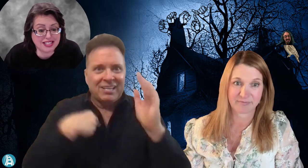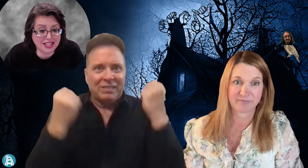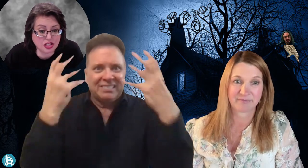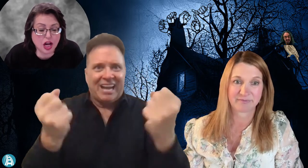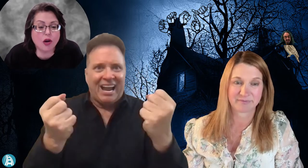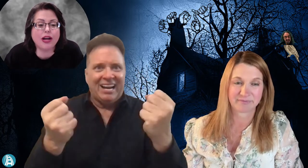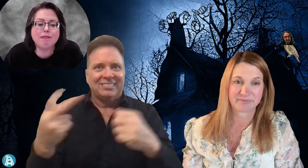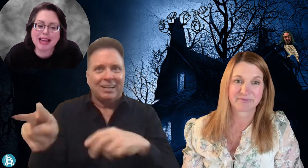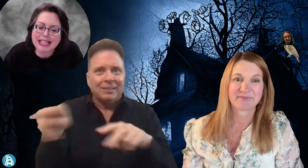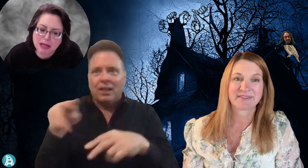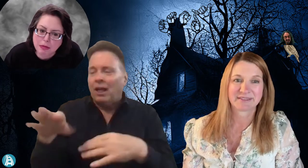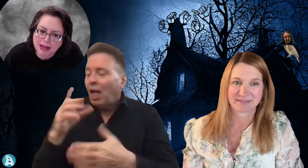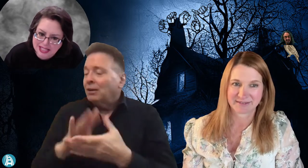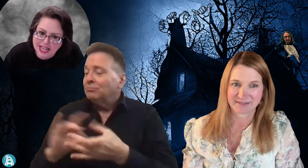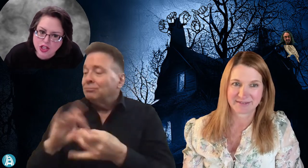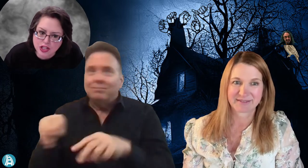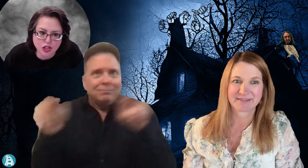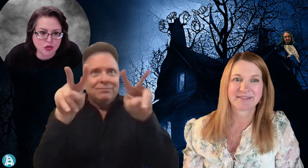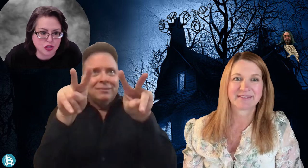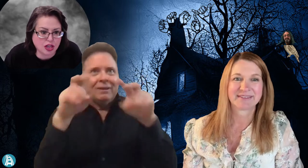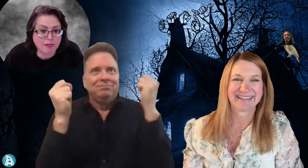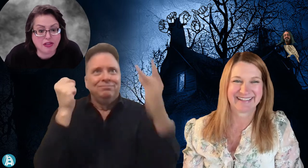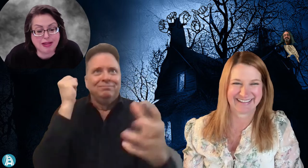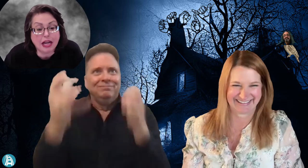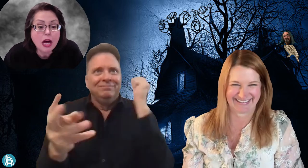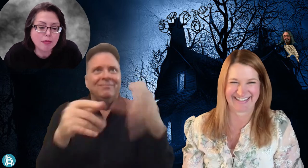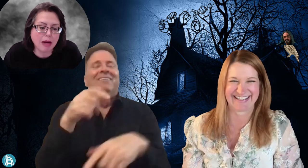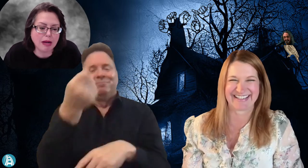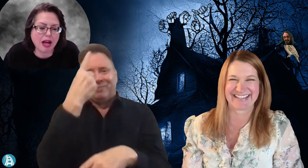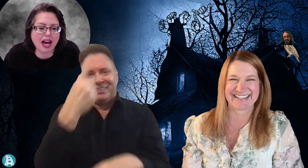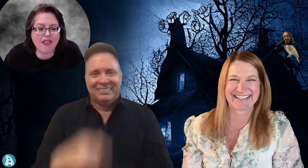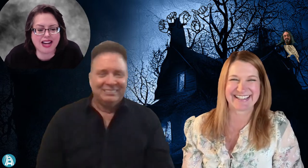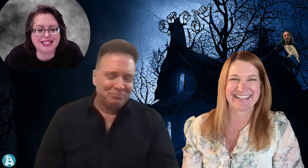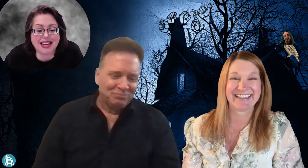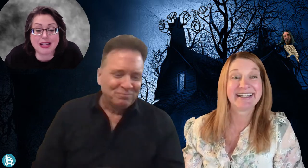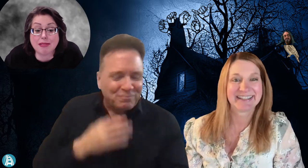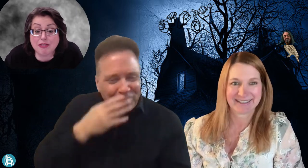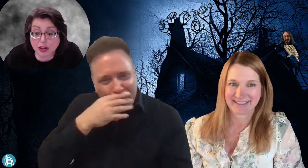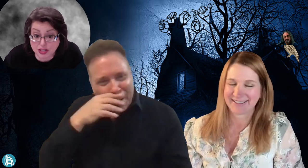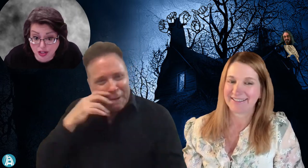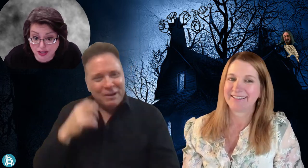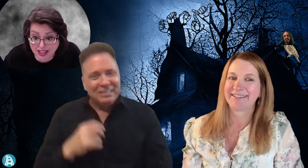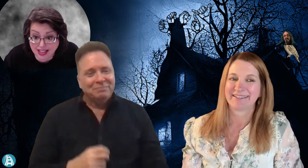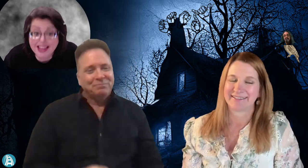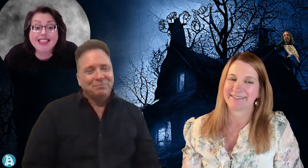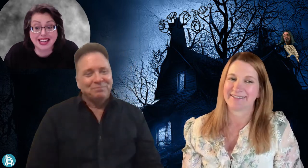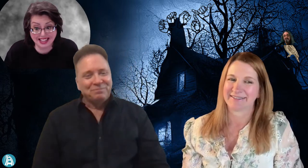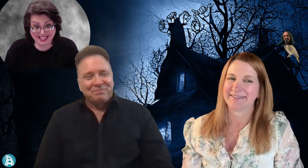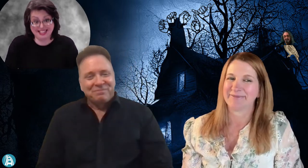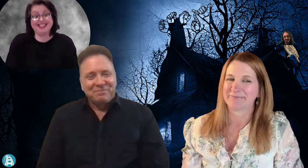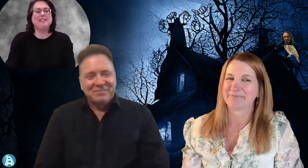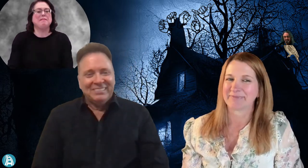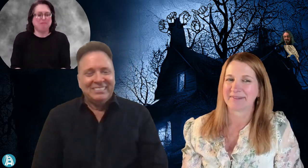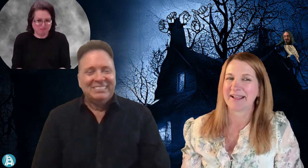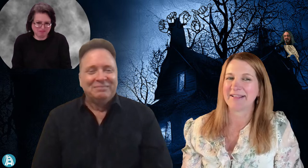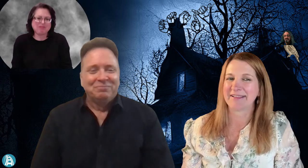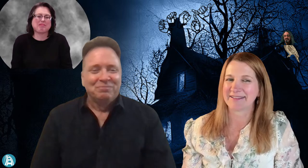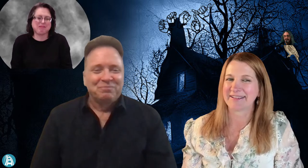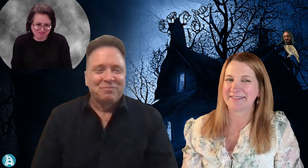sign slow, it makes people pay attention. The students look up. If I'm like, blah, blah, blah. And then I sign something very slowly, they get it. I like that.